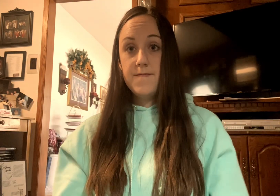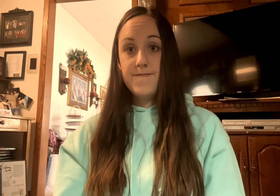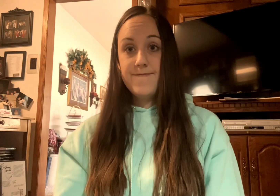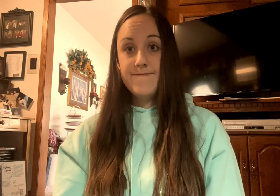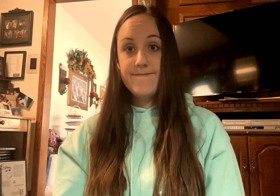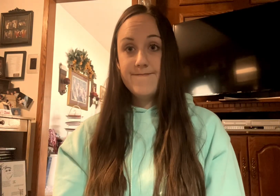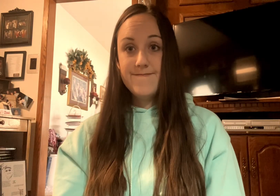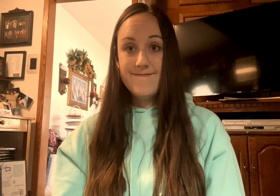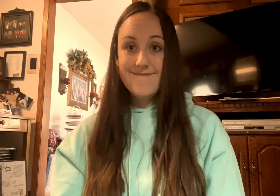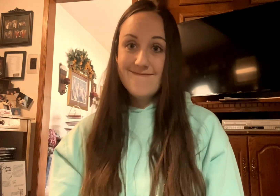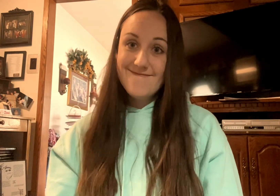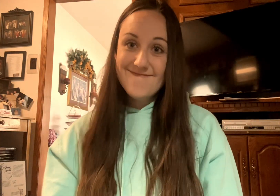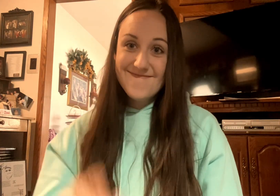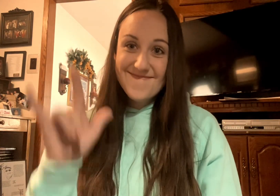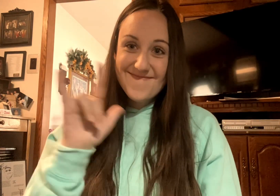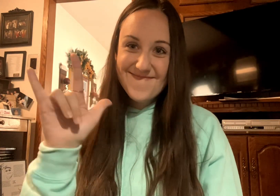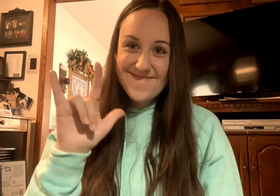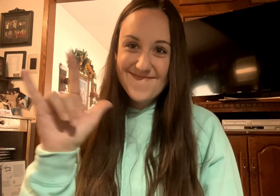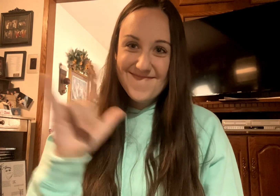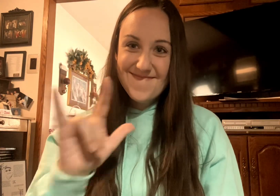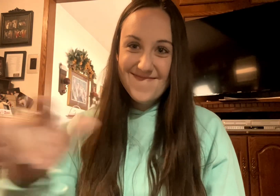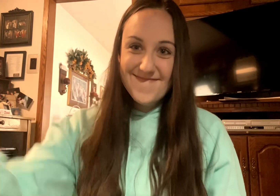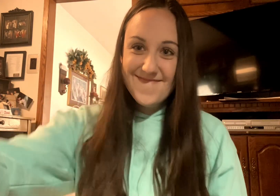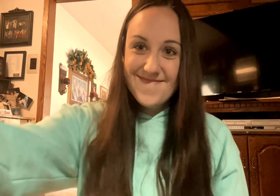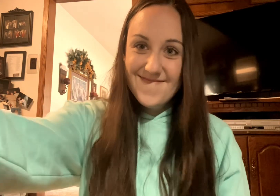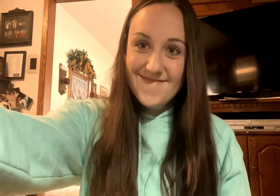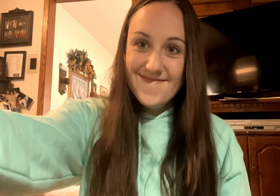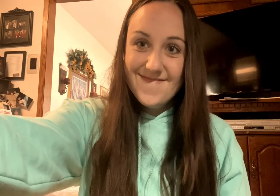had